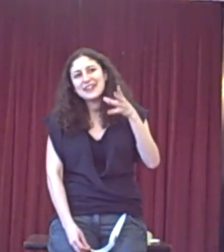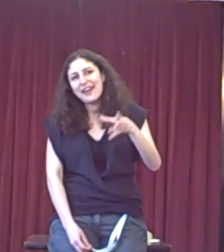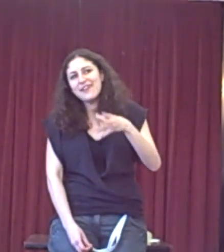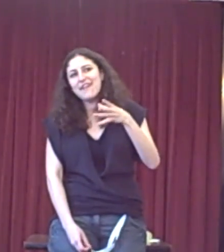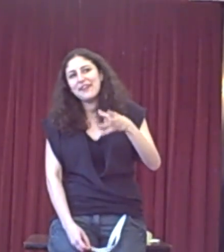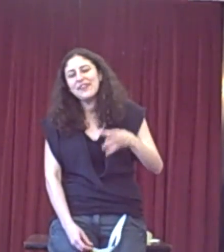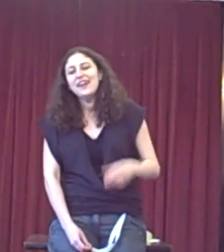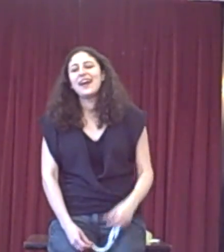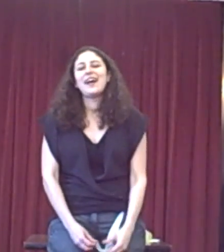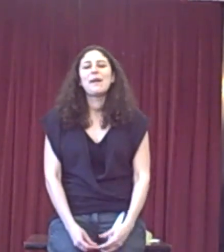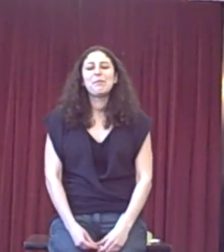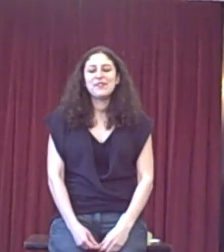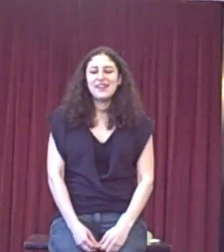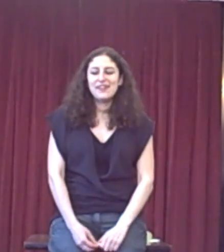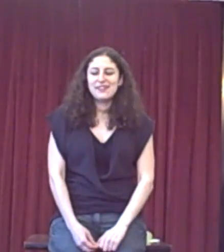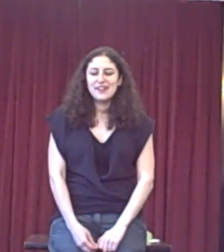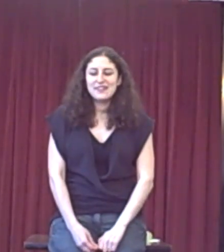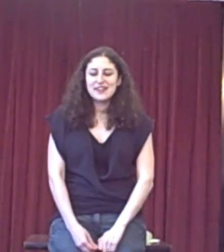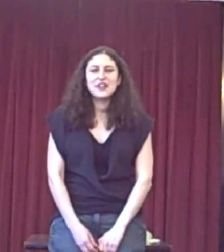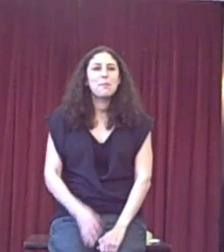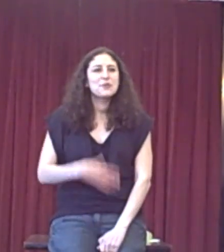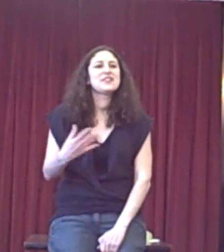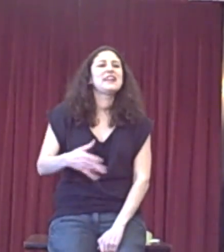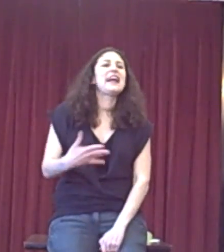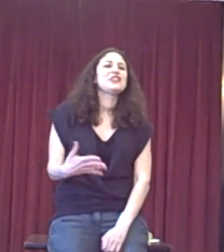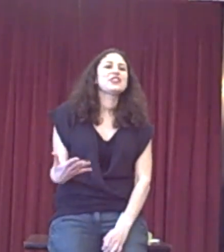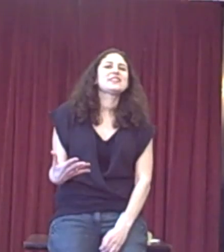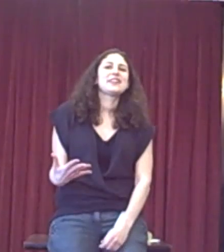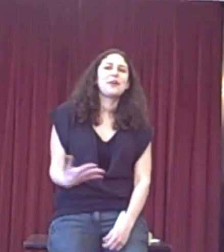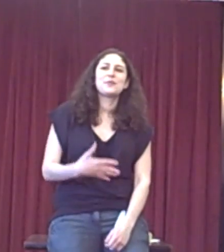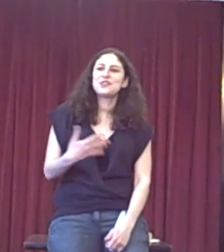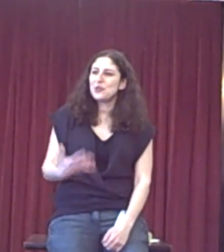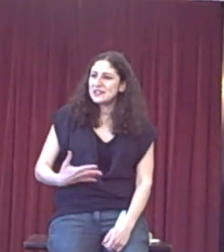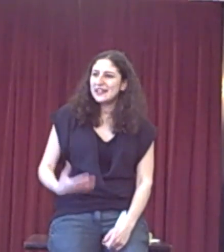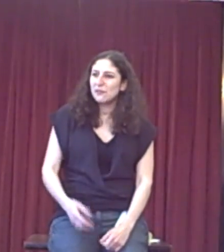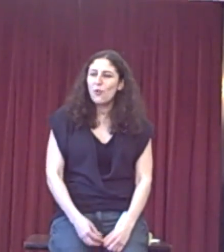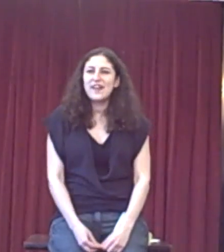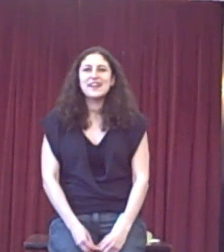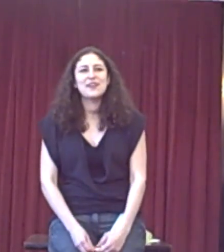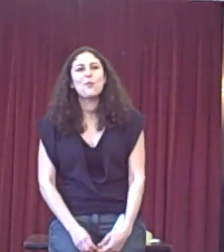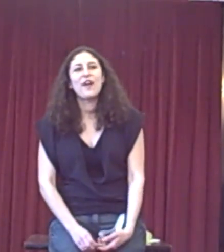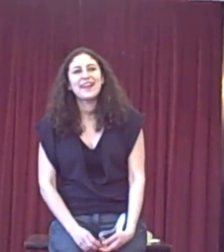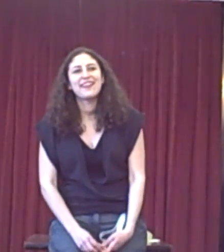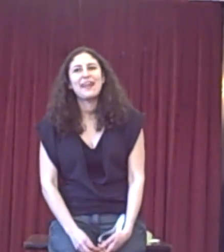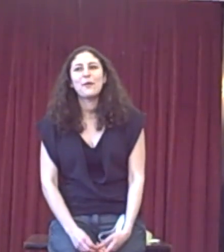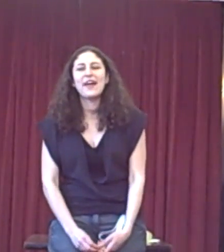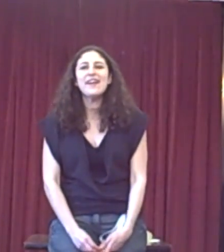together and the examples and analogies that I was using, in the way they didn't work in that way.